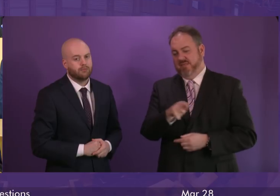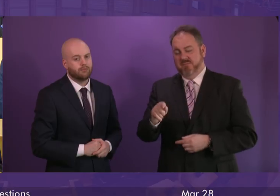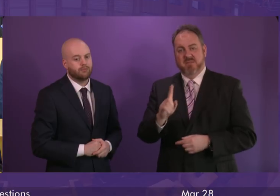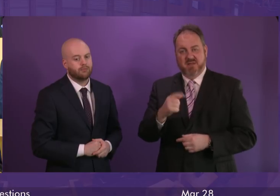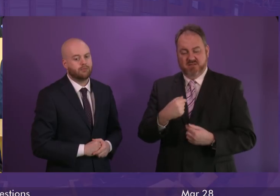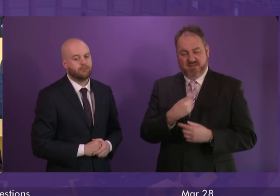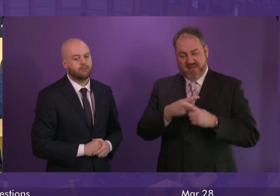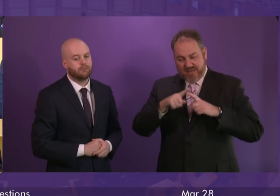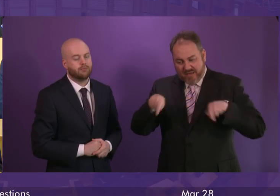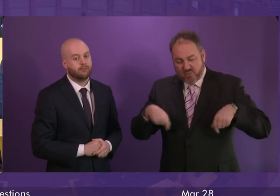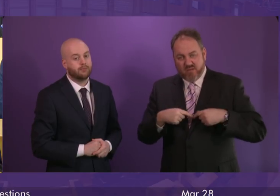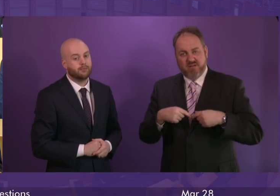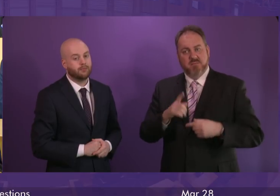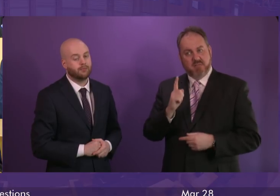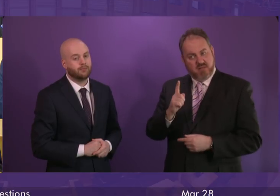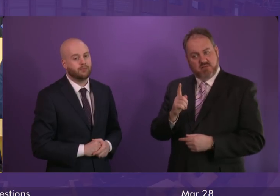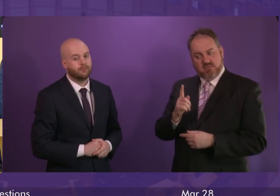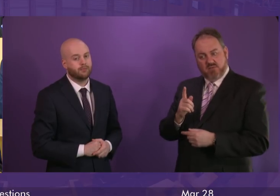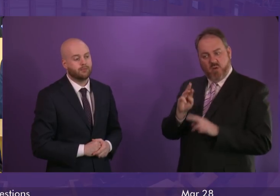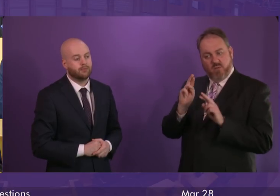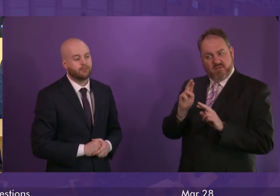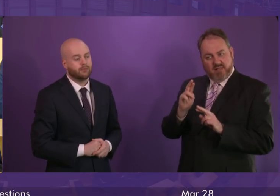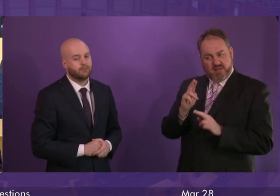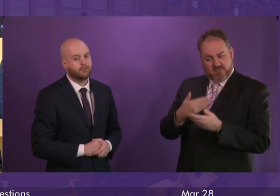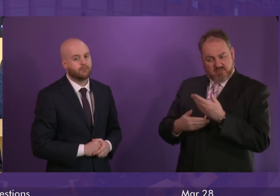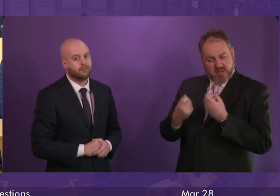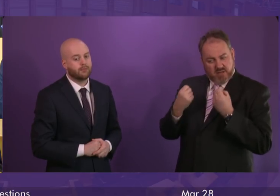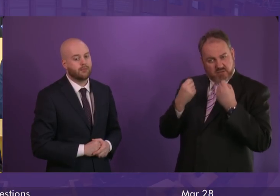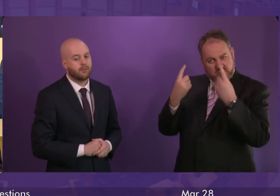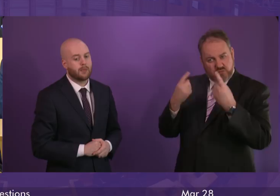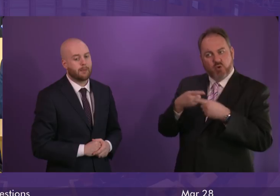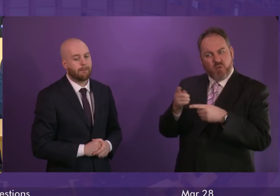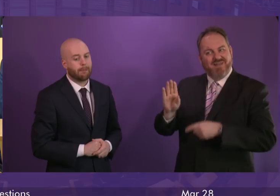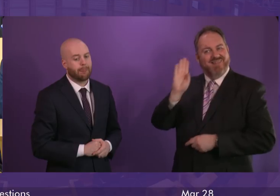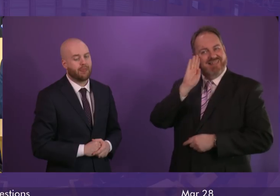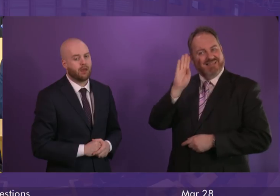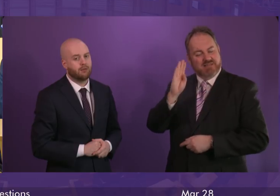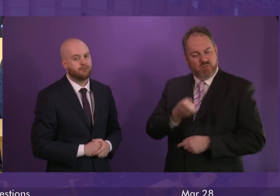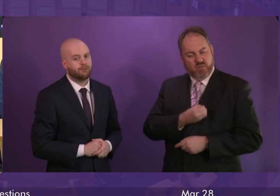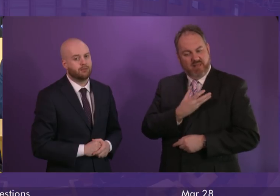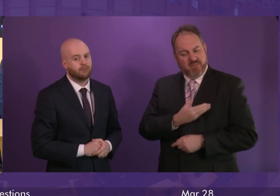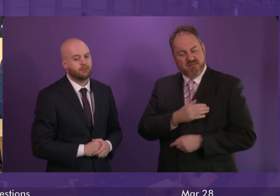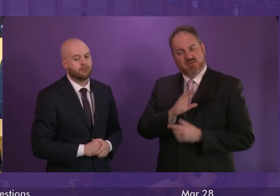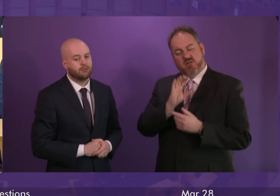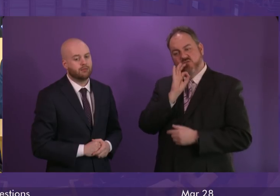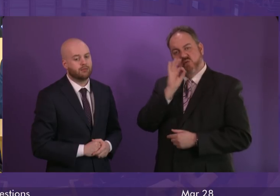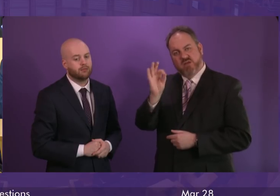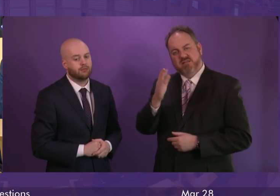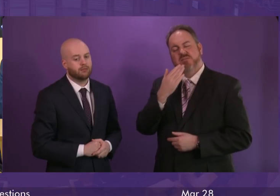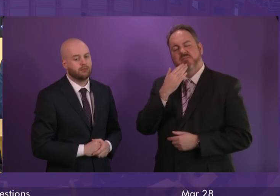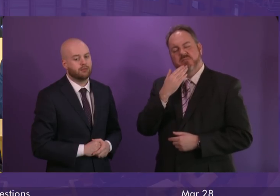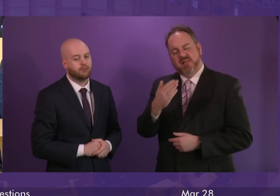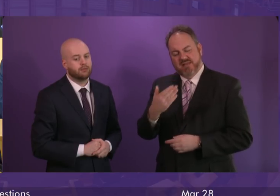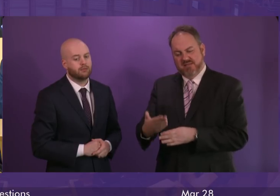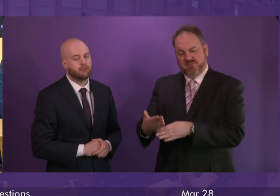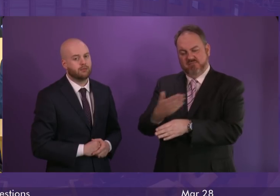heard correctly, and I do hope I did, I think that the First Minister has finally listened to Labour's call for the income supplement to be brought forward.